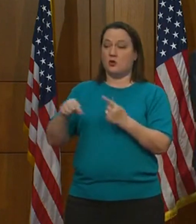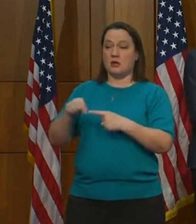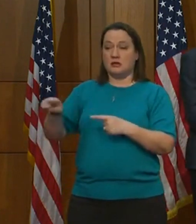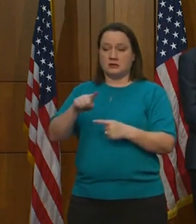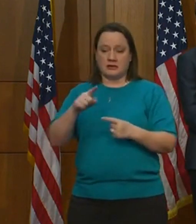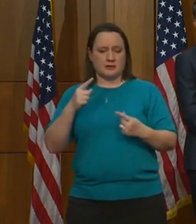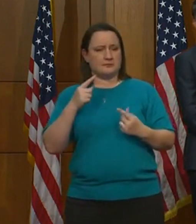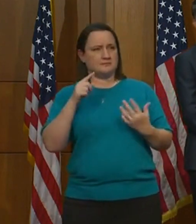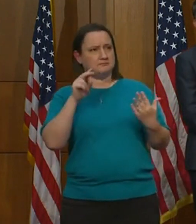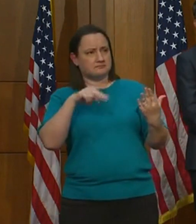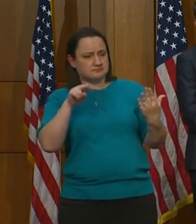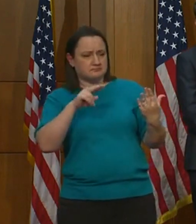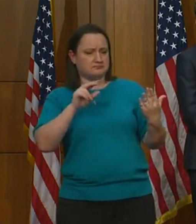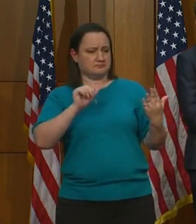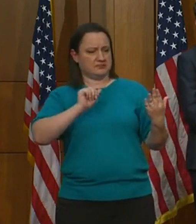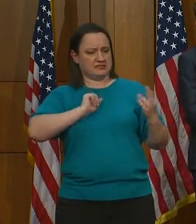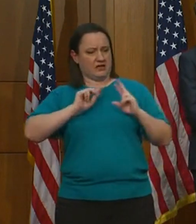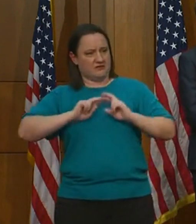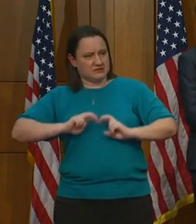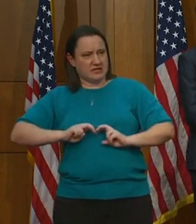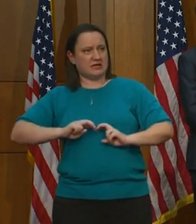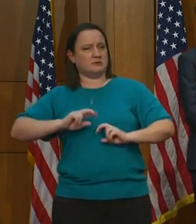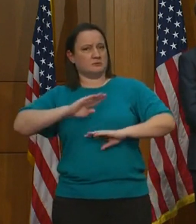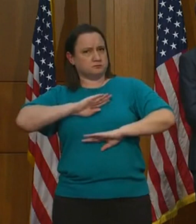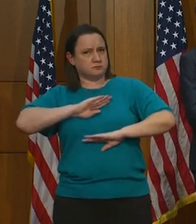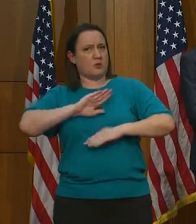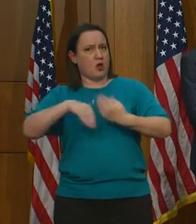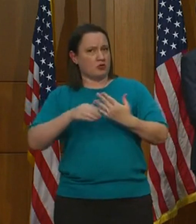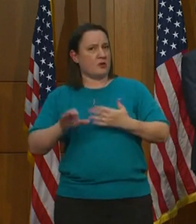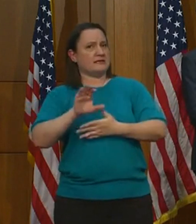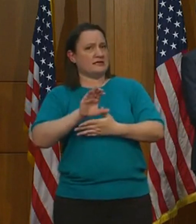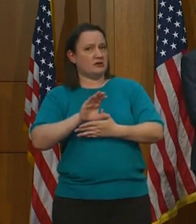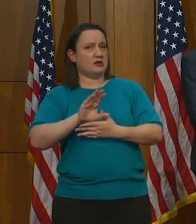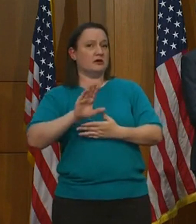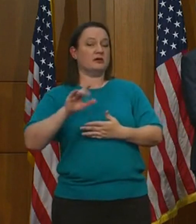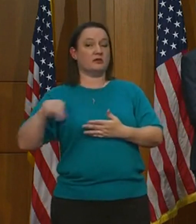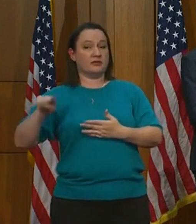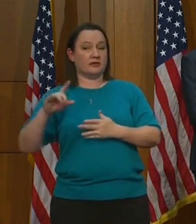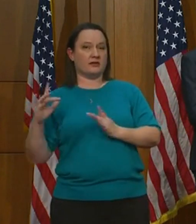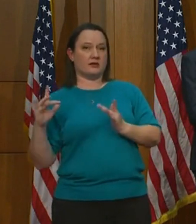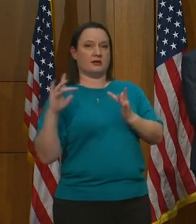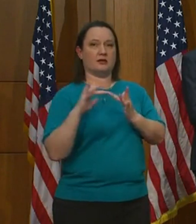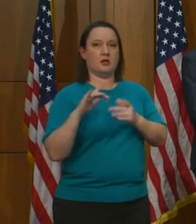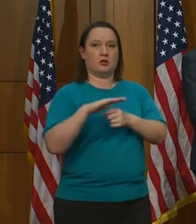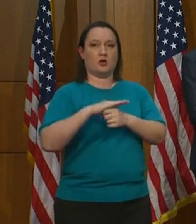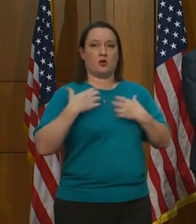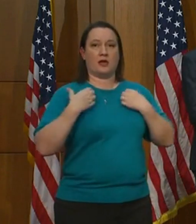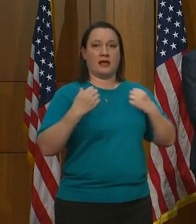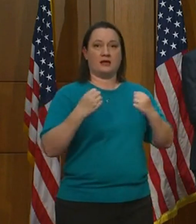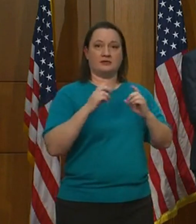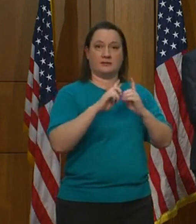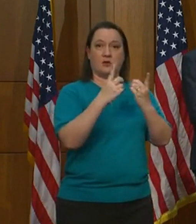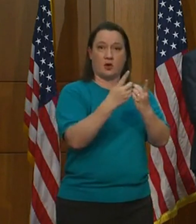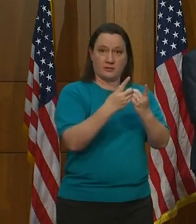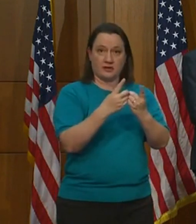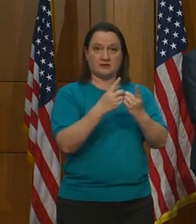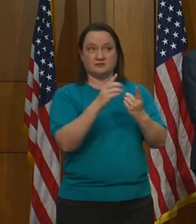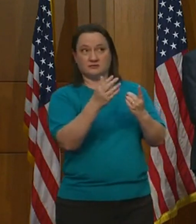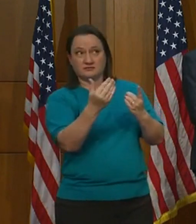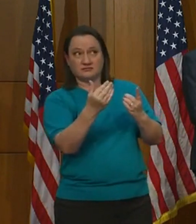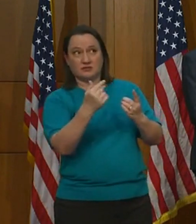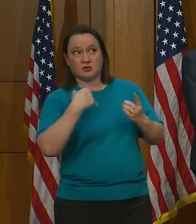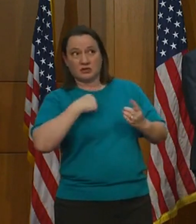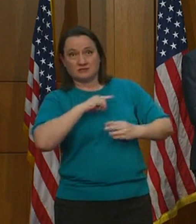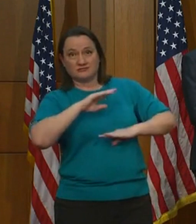self-assessed, that they notify their local health department through an attestation. And then the local health department can be